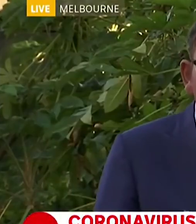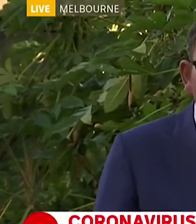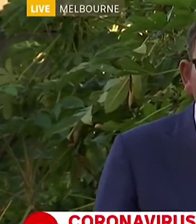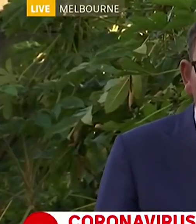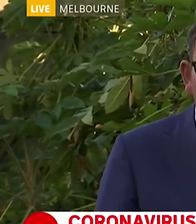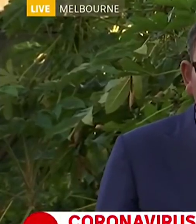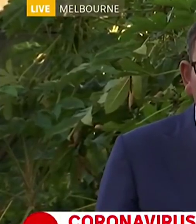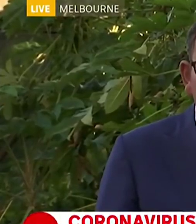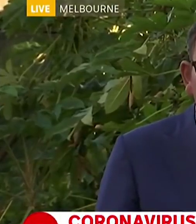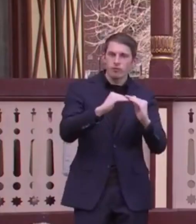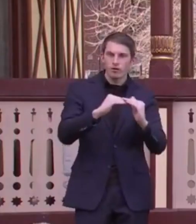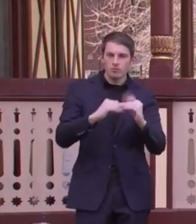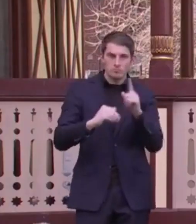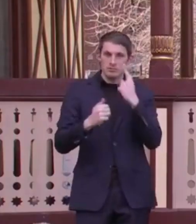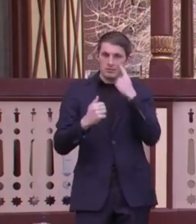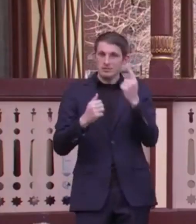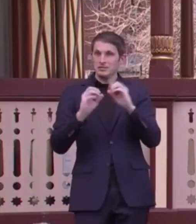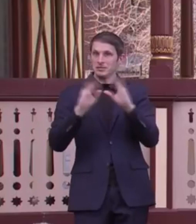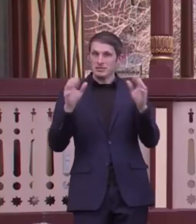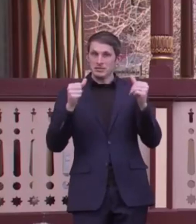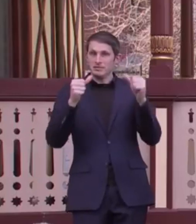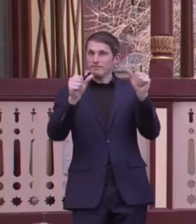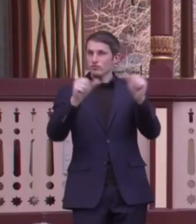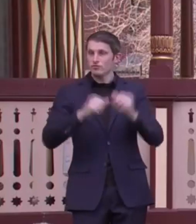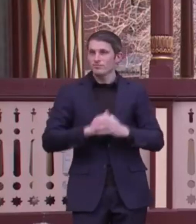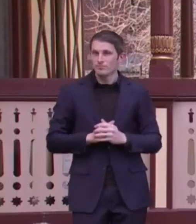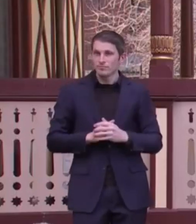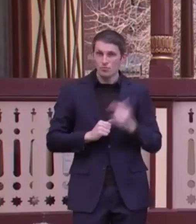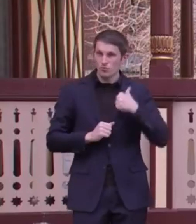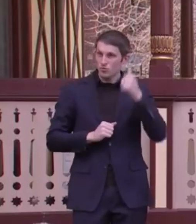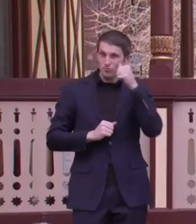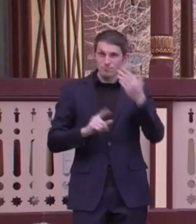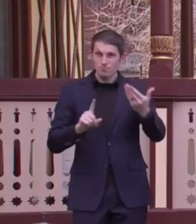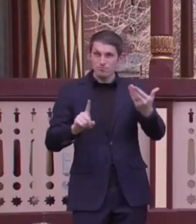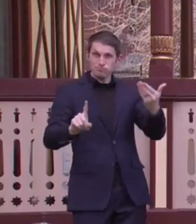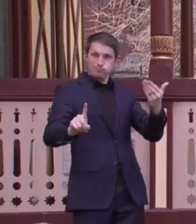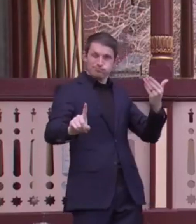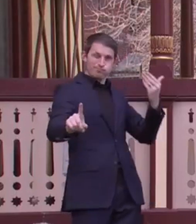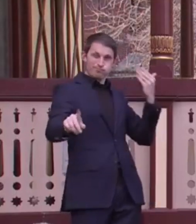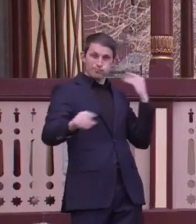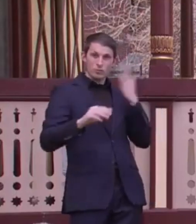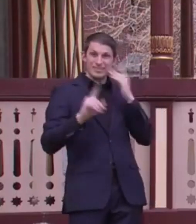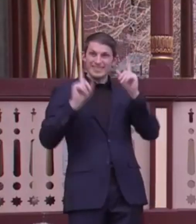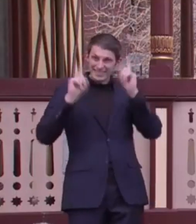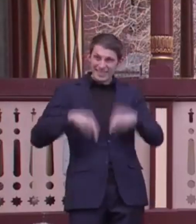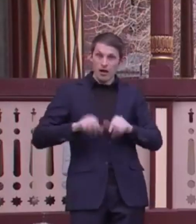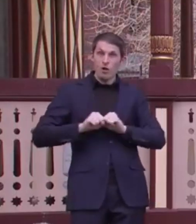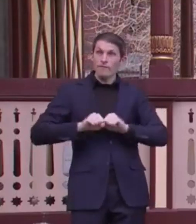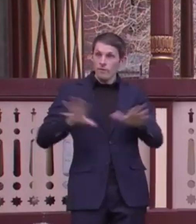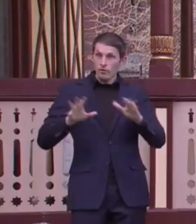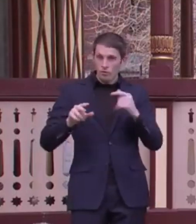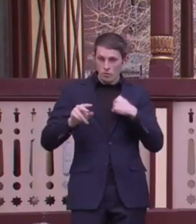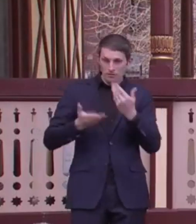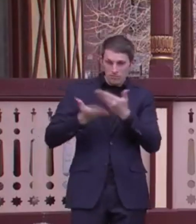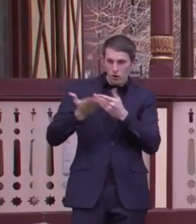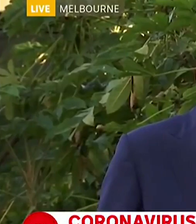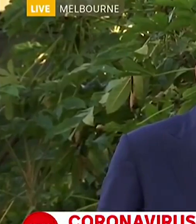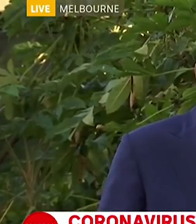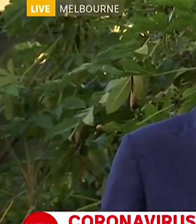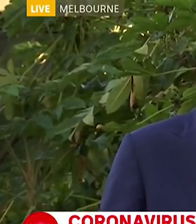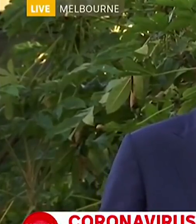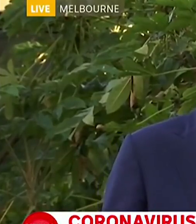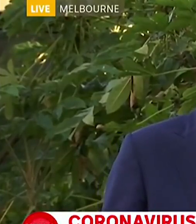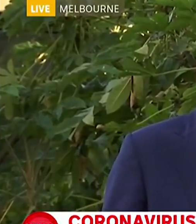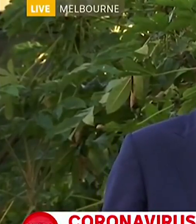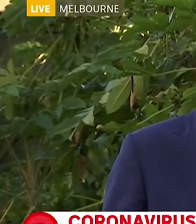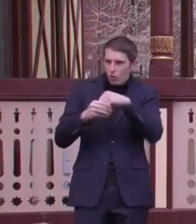People will die. I'd like to shove your head into my wife's